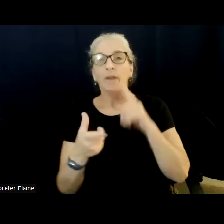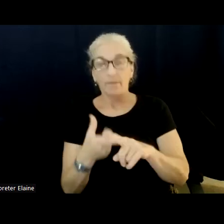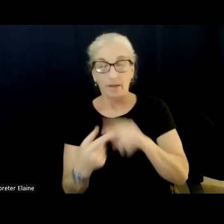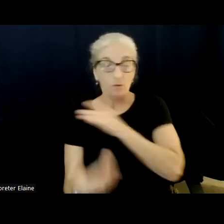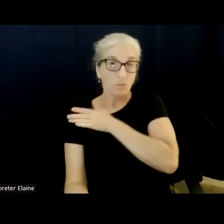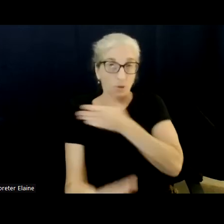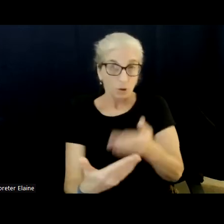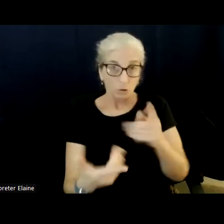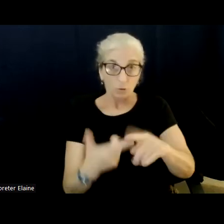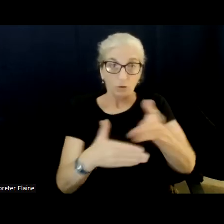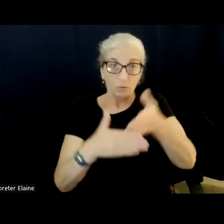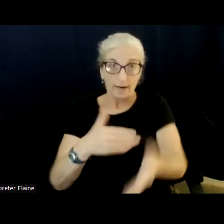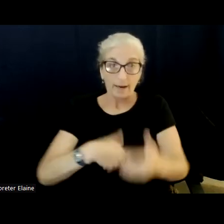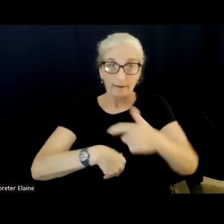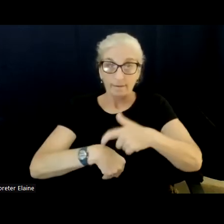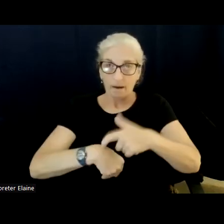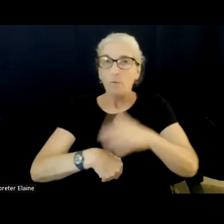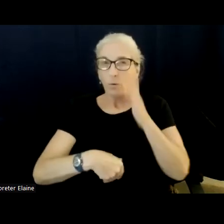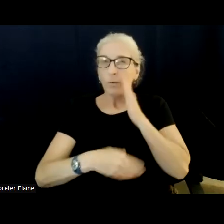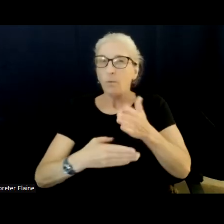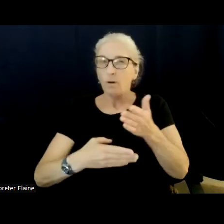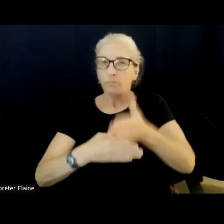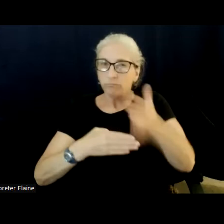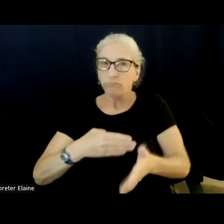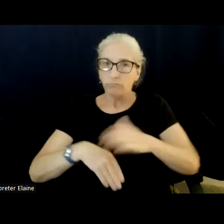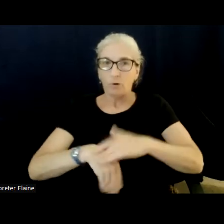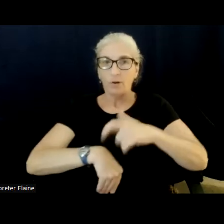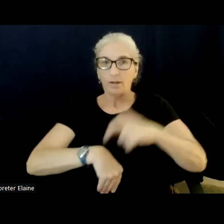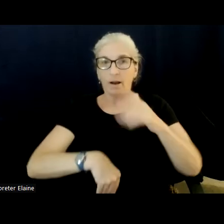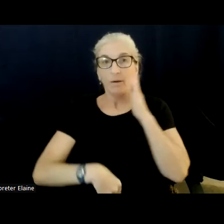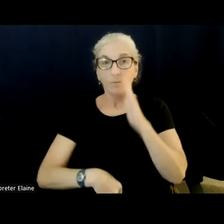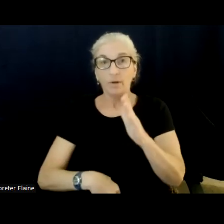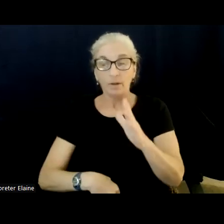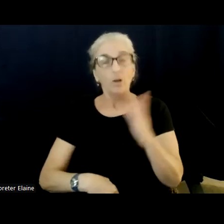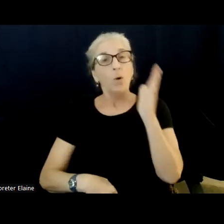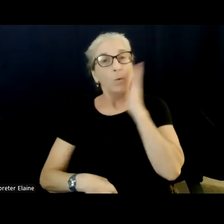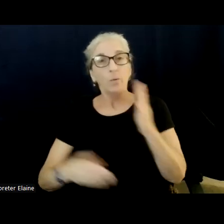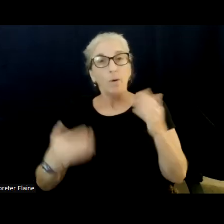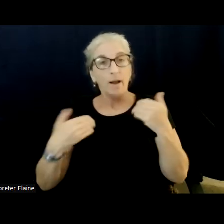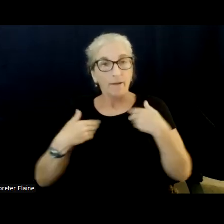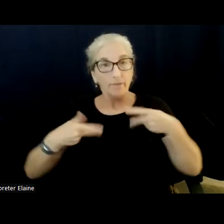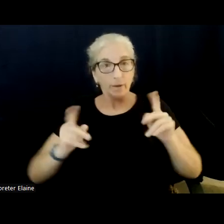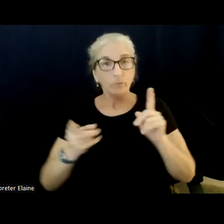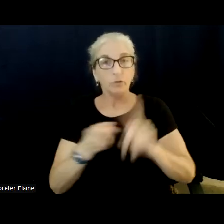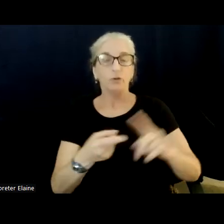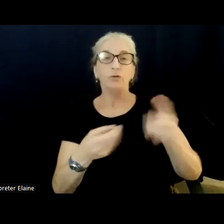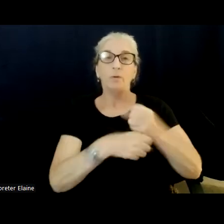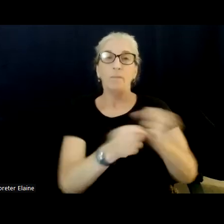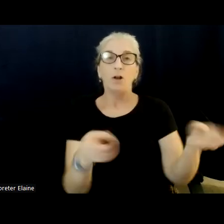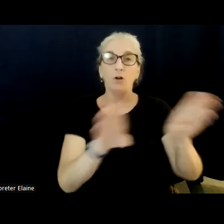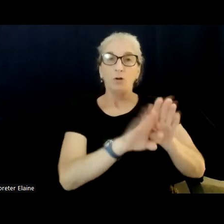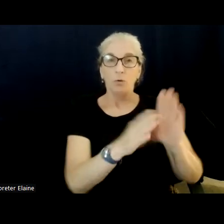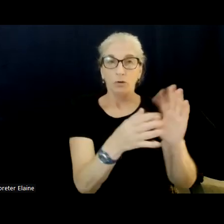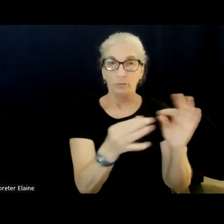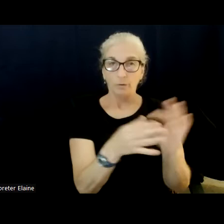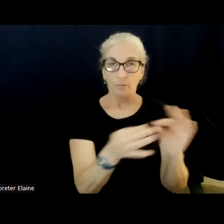we'll give all the candidates a chance to offer closing remarks. So make sure that you'll have a chance to hear from every candidate. We'll give everyone